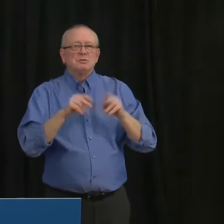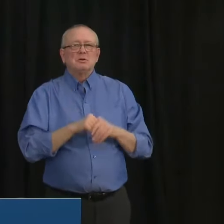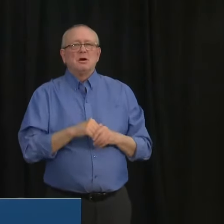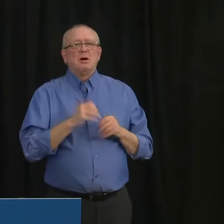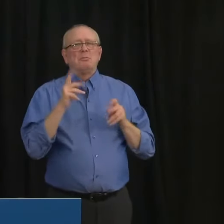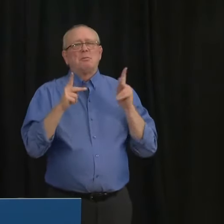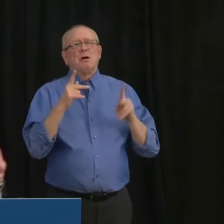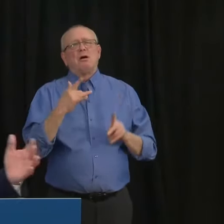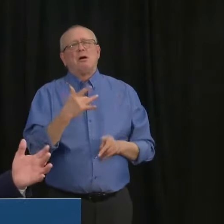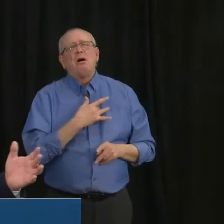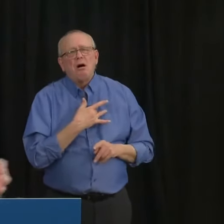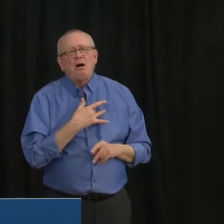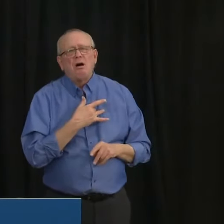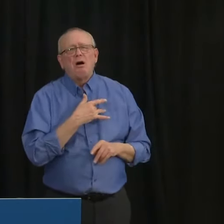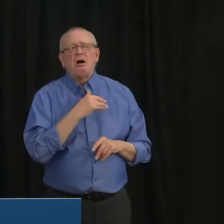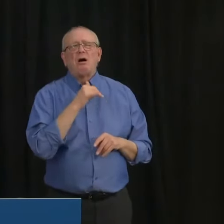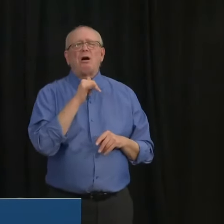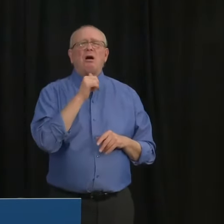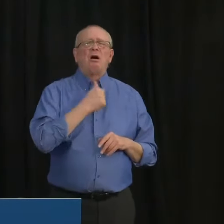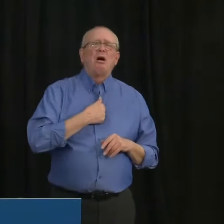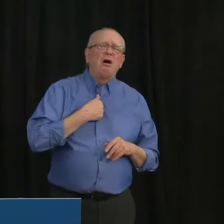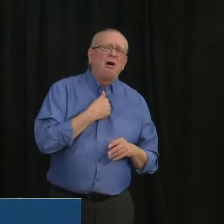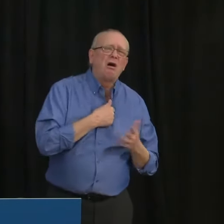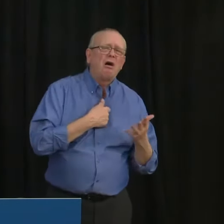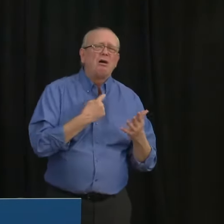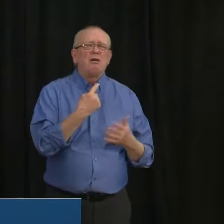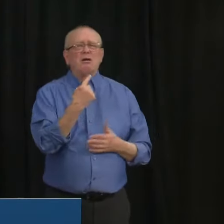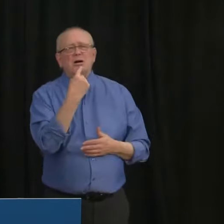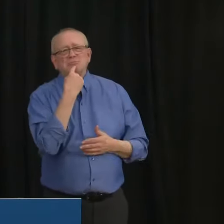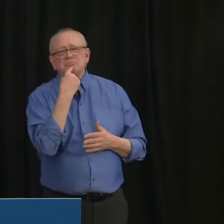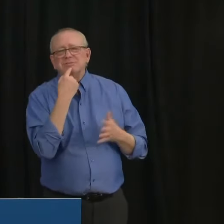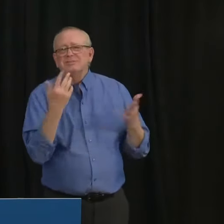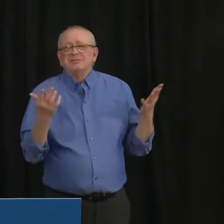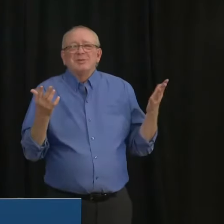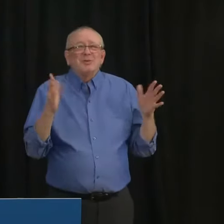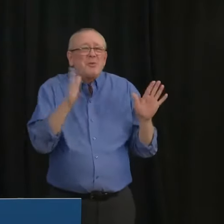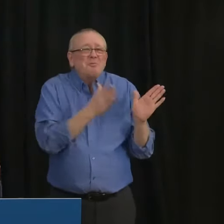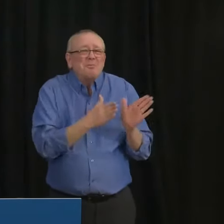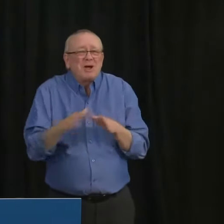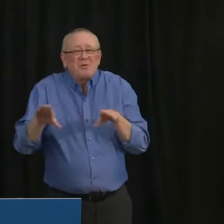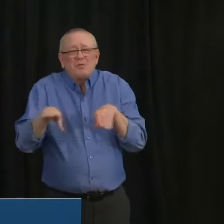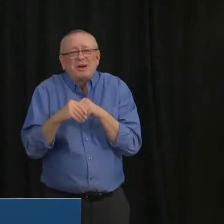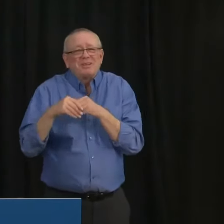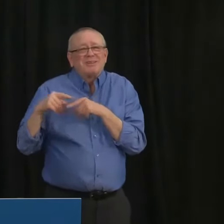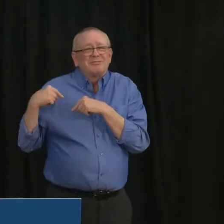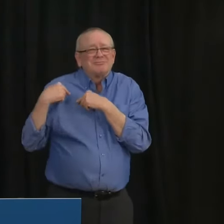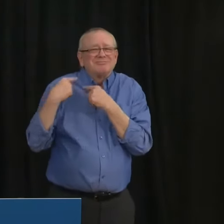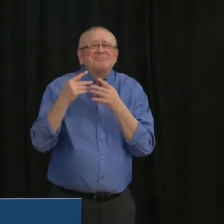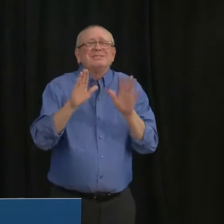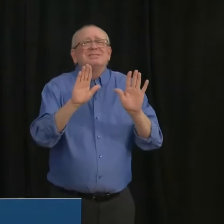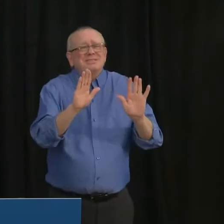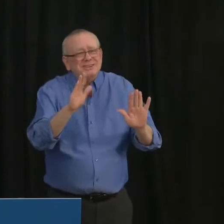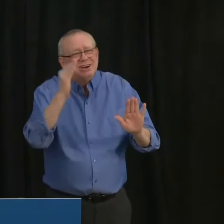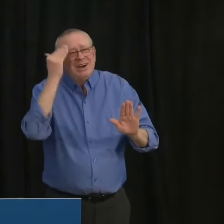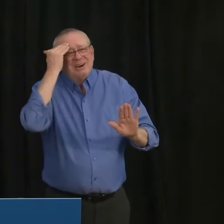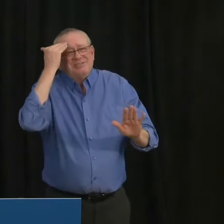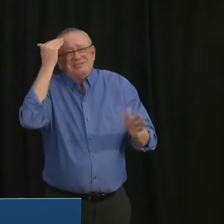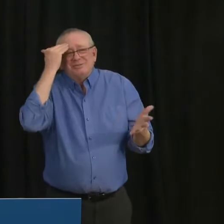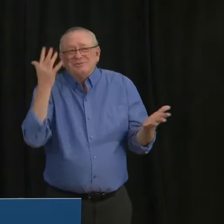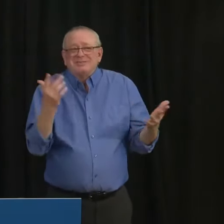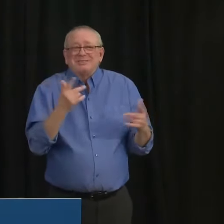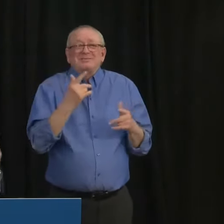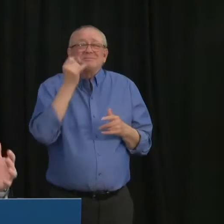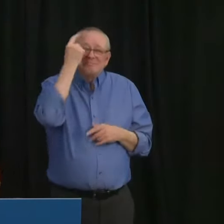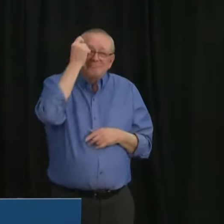Perhaps some of those who've been planning weddings over the winter can think about perhaps rescheduling those into the